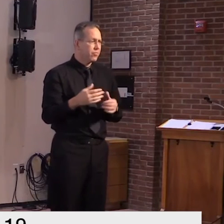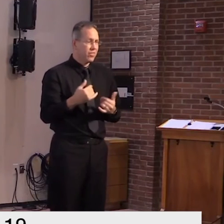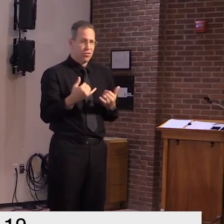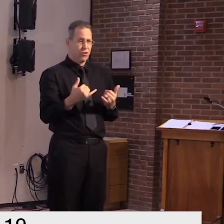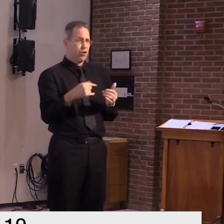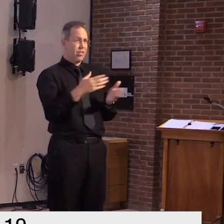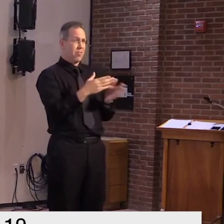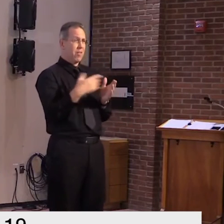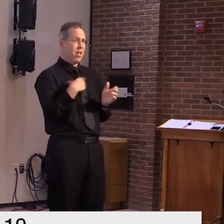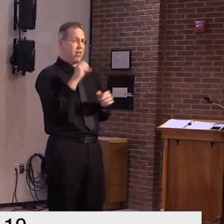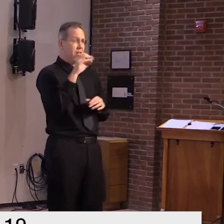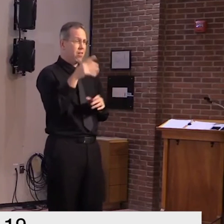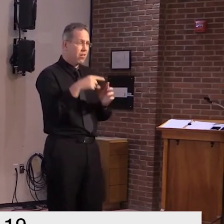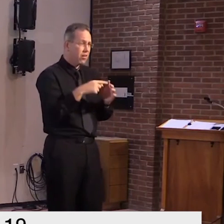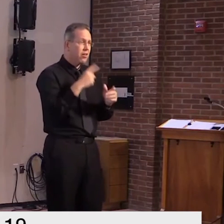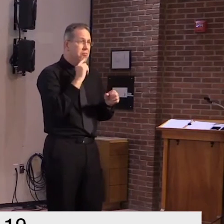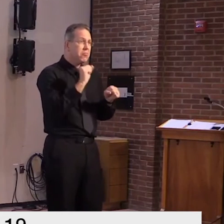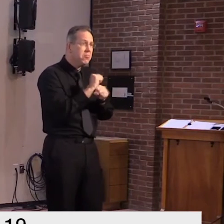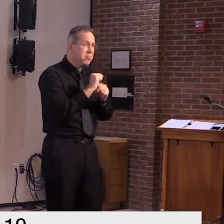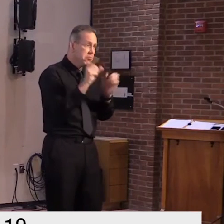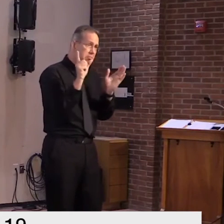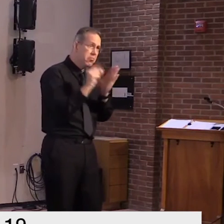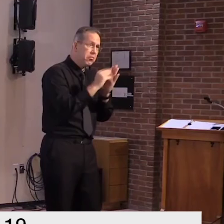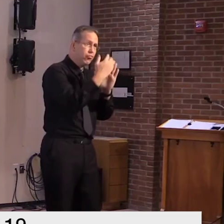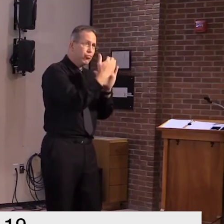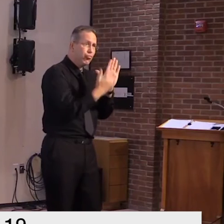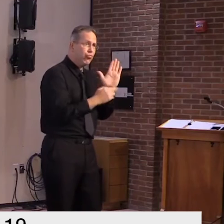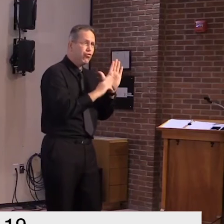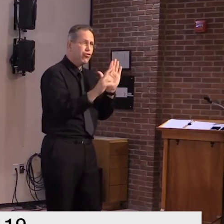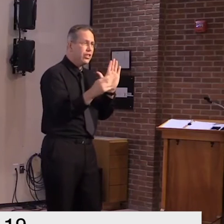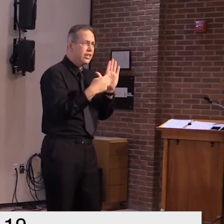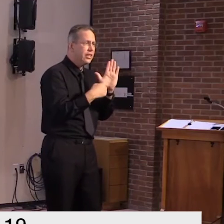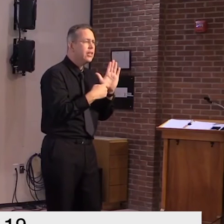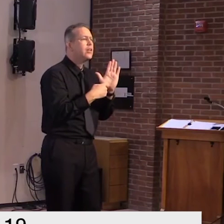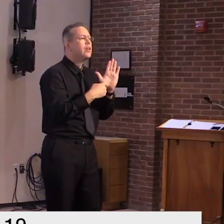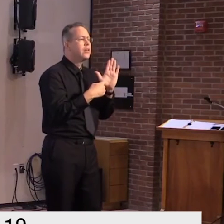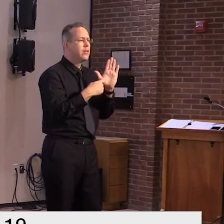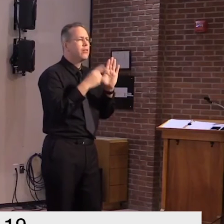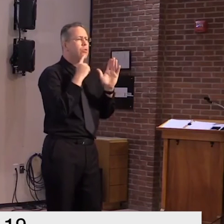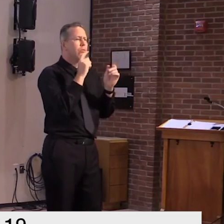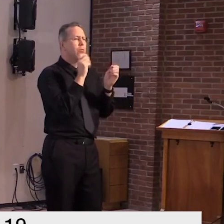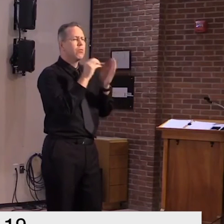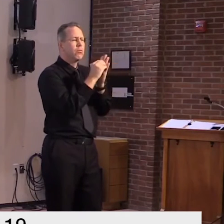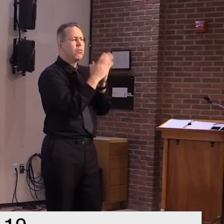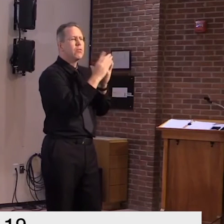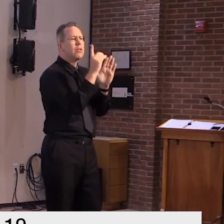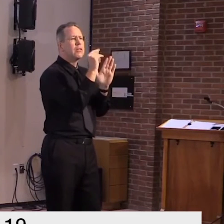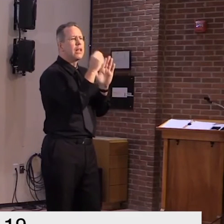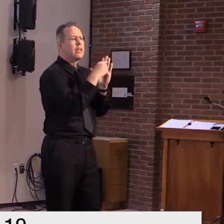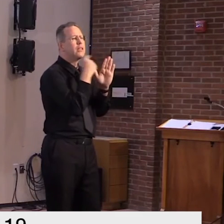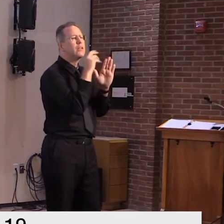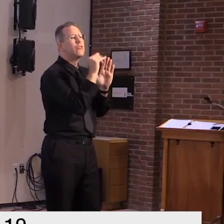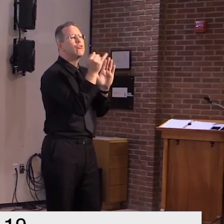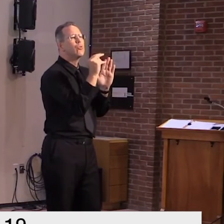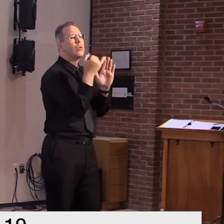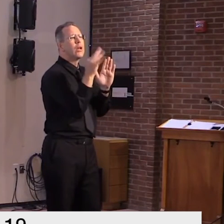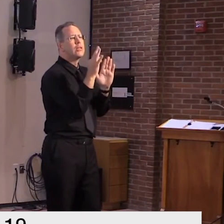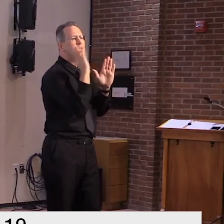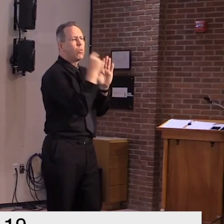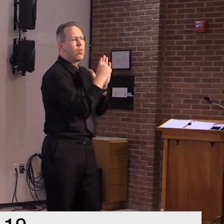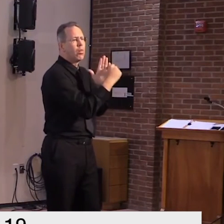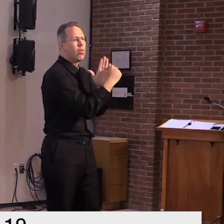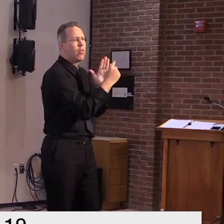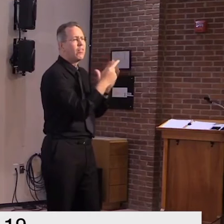effective until they were supposed to be monday um and i if this is my fault i forgot um to